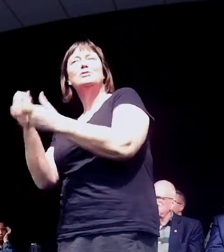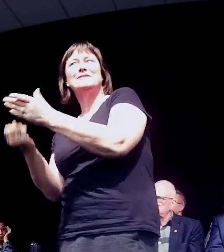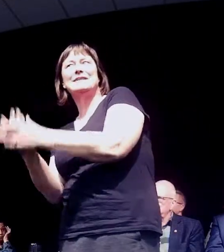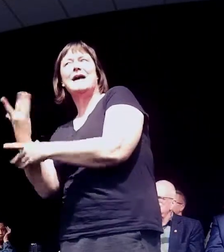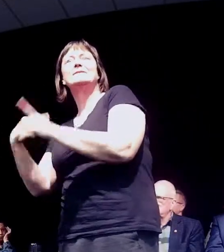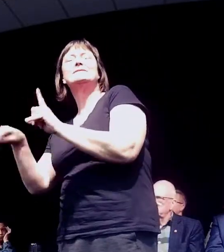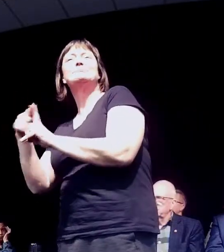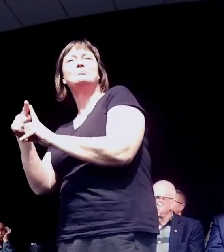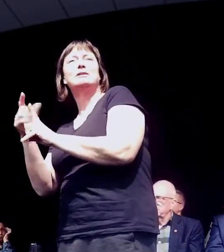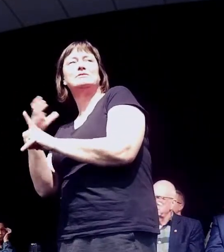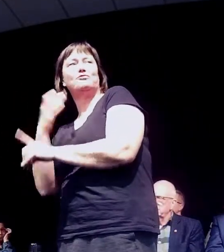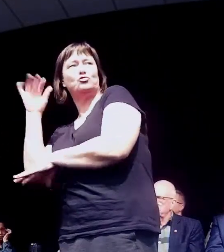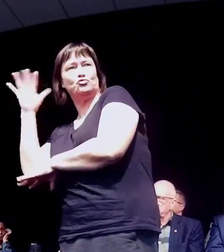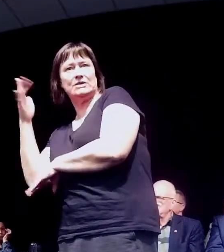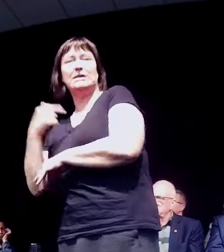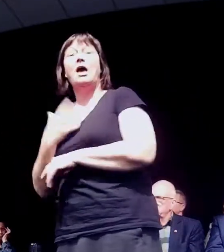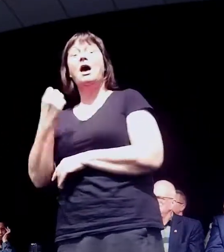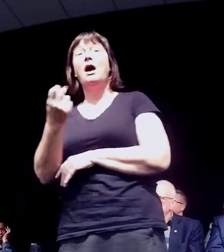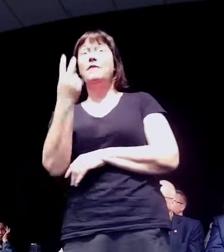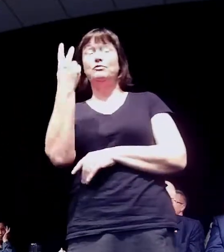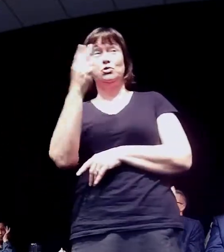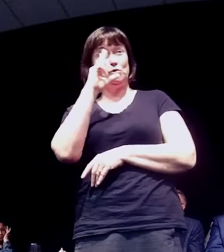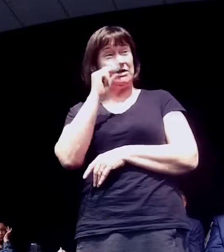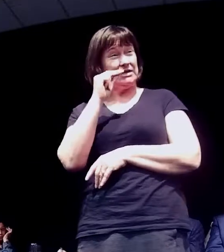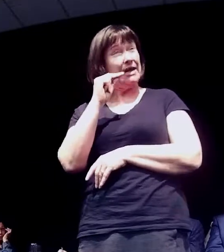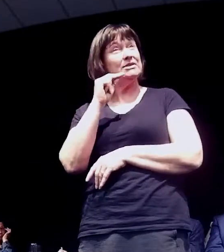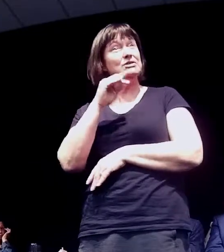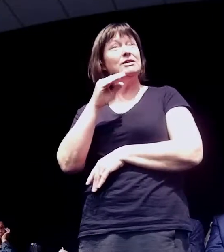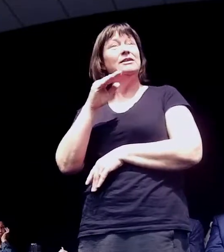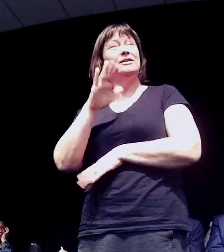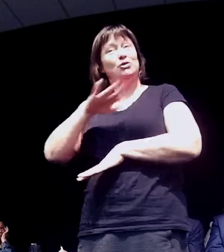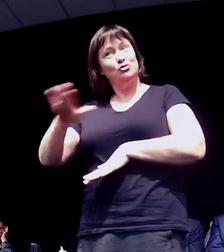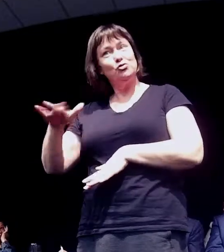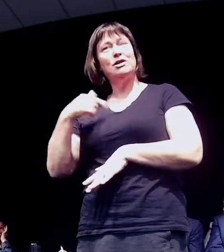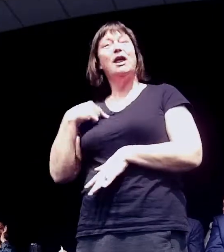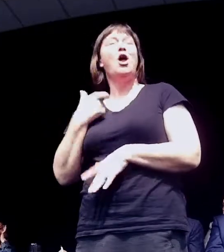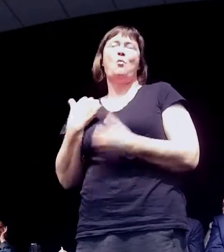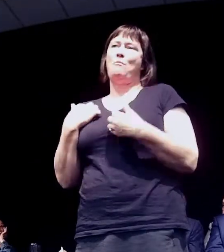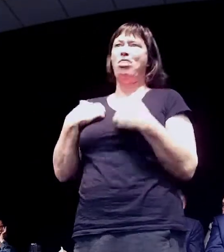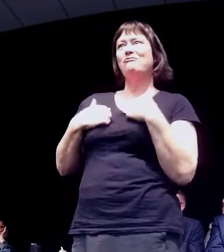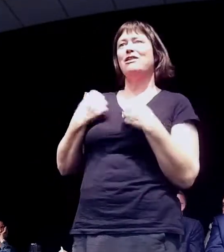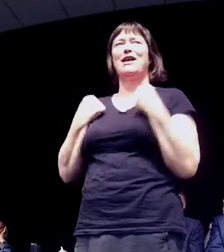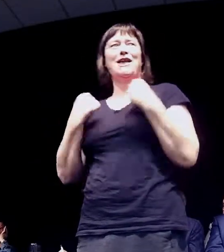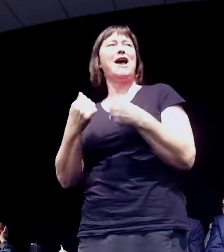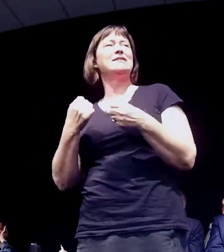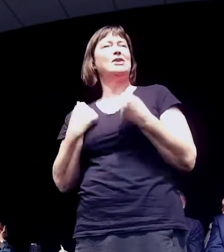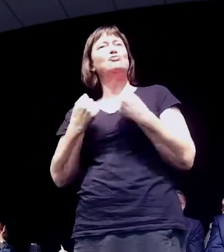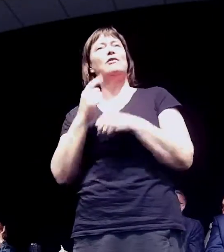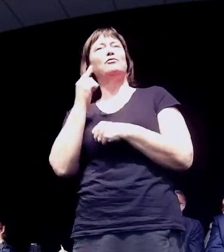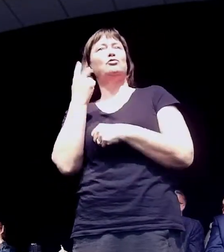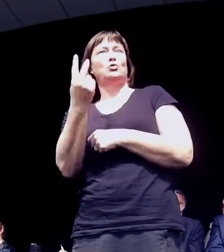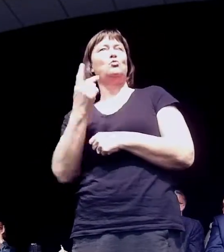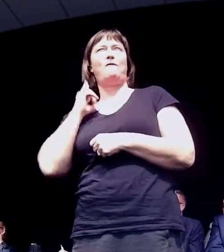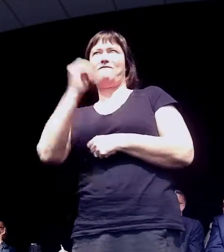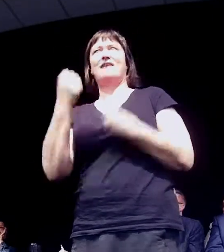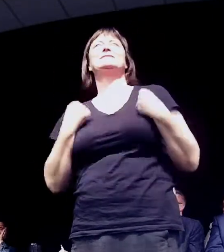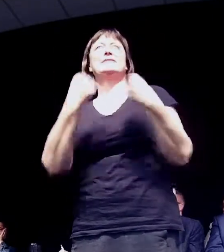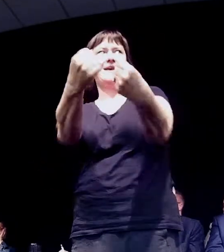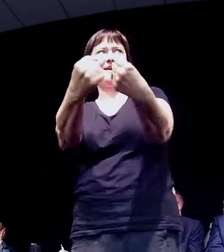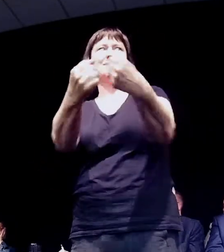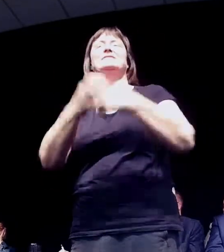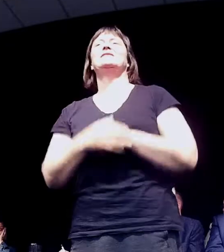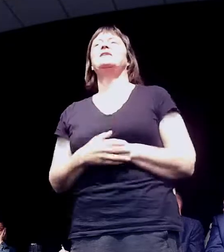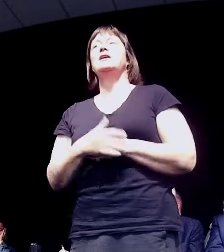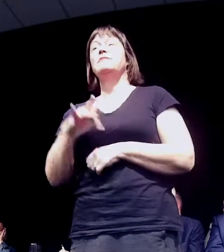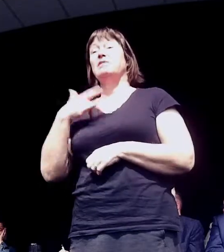I'm a mum of two teenagers and we're all into cars. I drive two fast petrol cars. I'm married to Quinton. I've been living in Palmerston